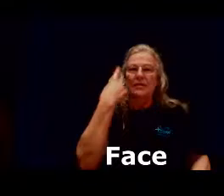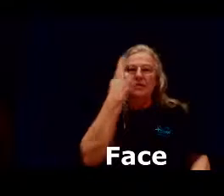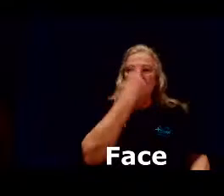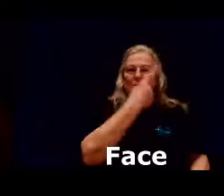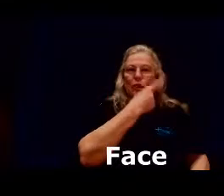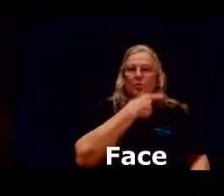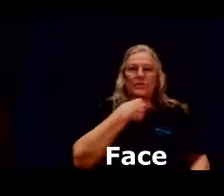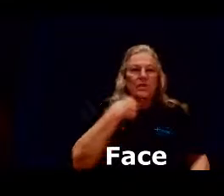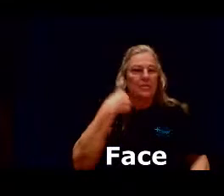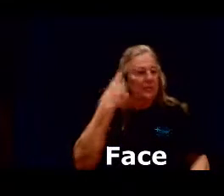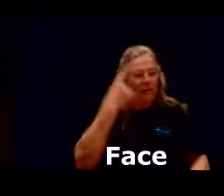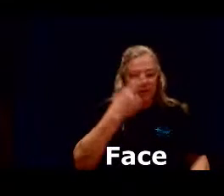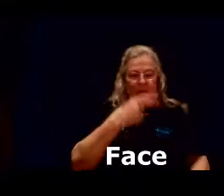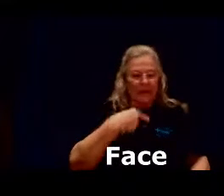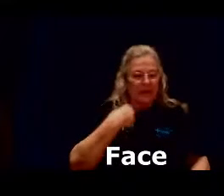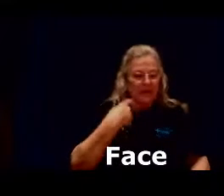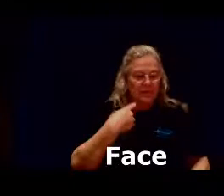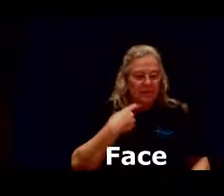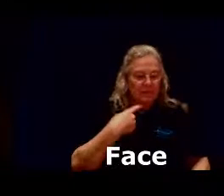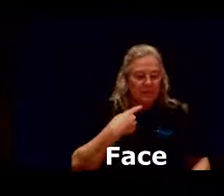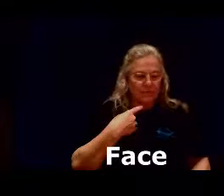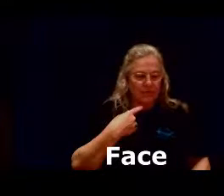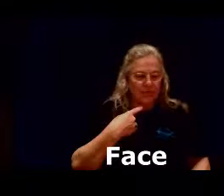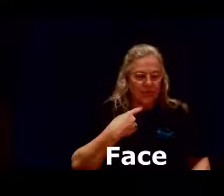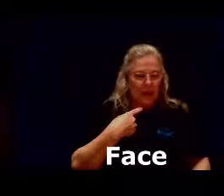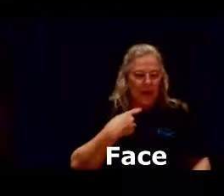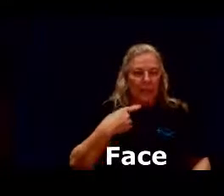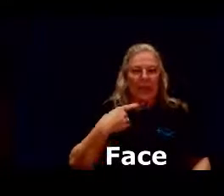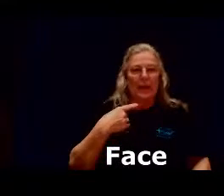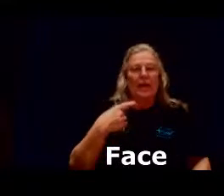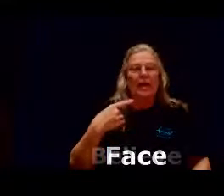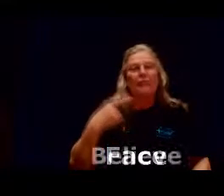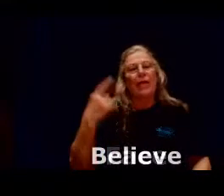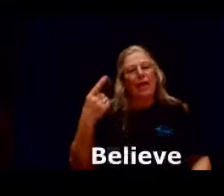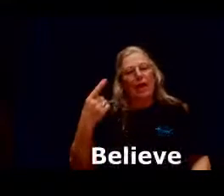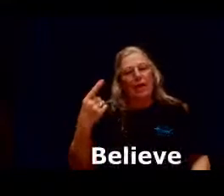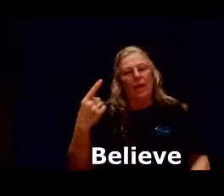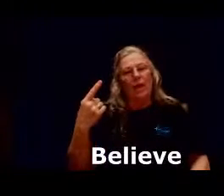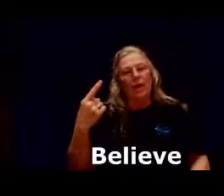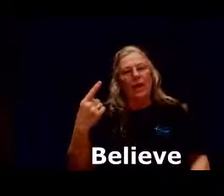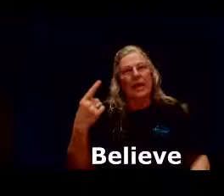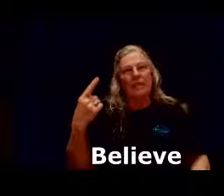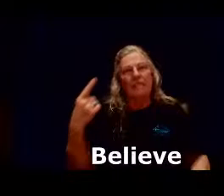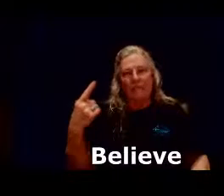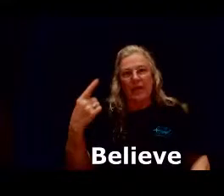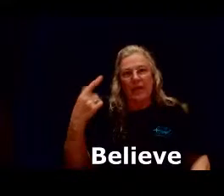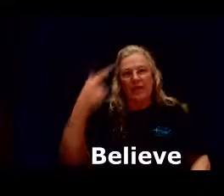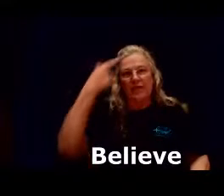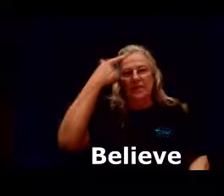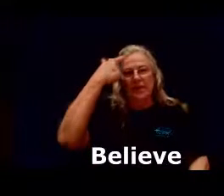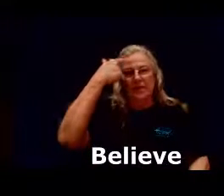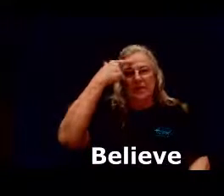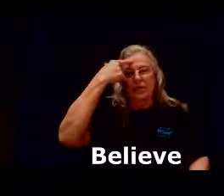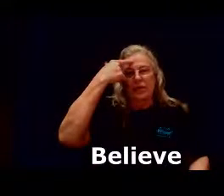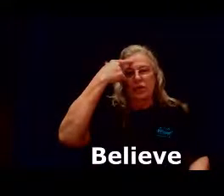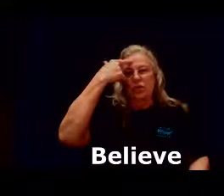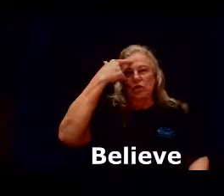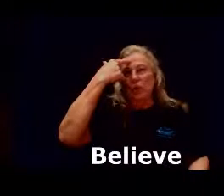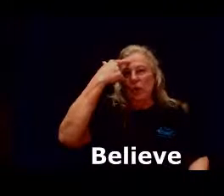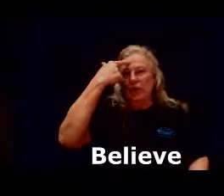you're going to see them circle the face believe a lot like faithfulness except that you're just pointing